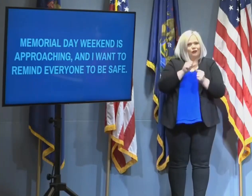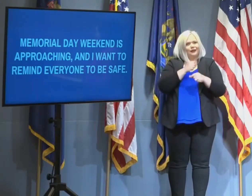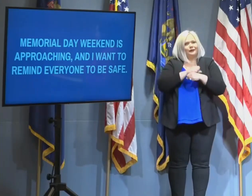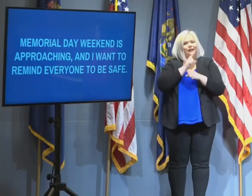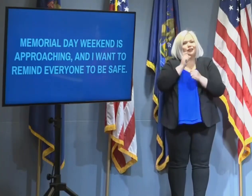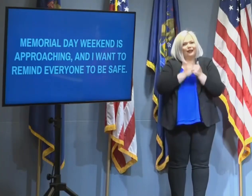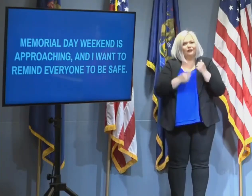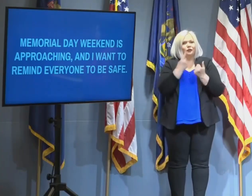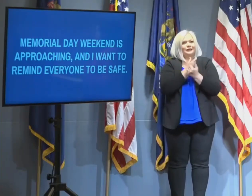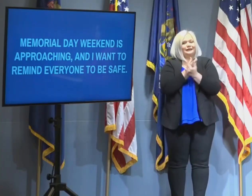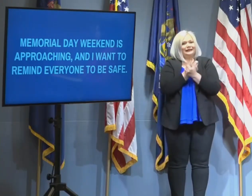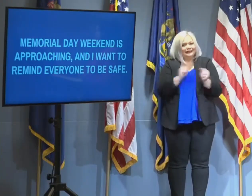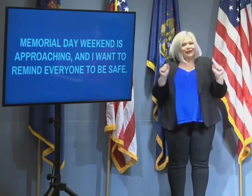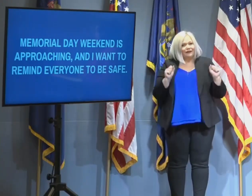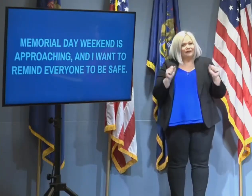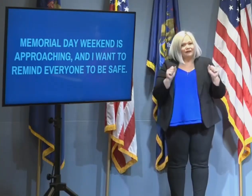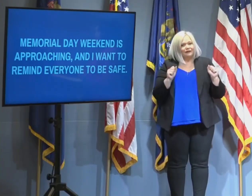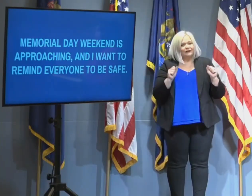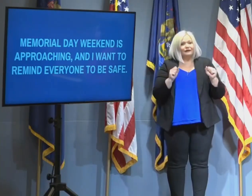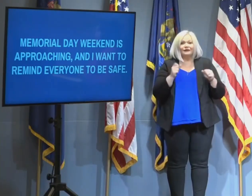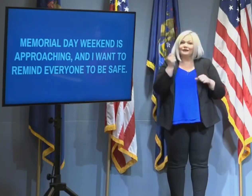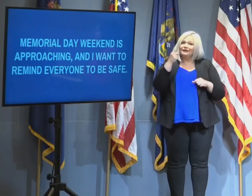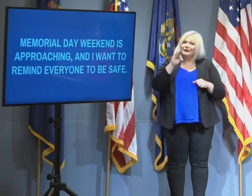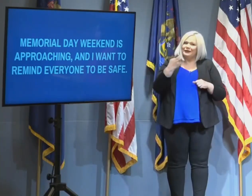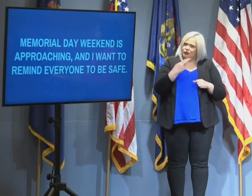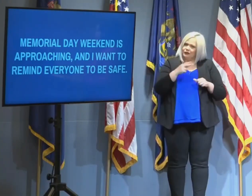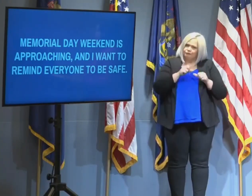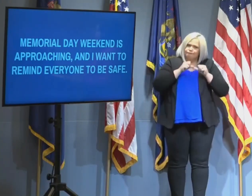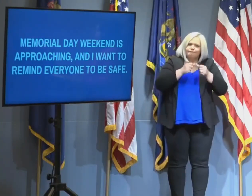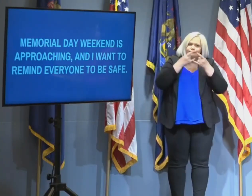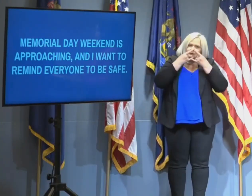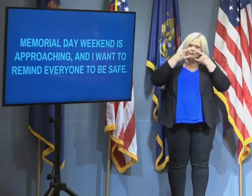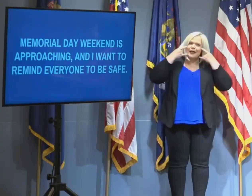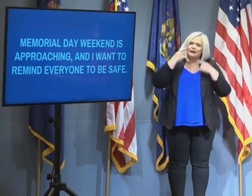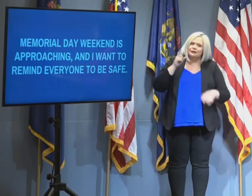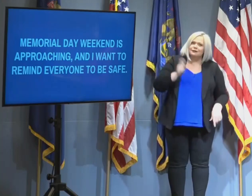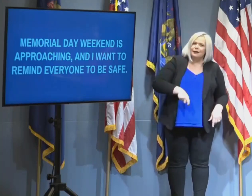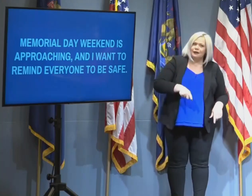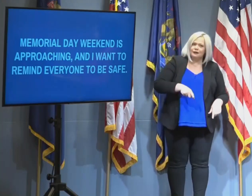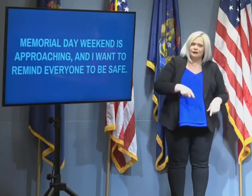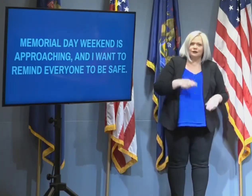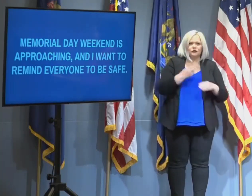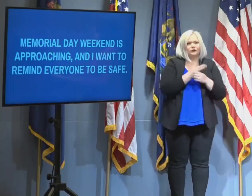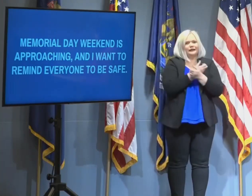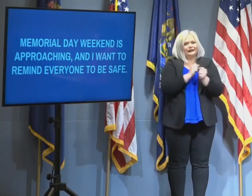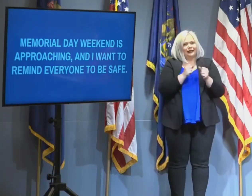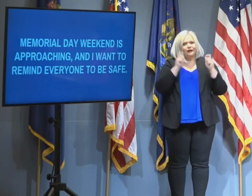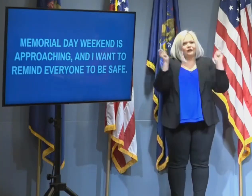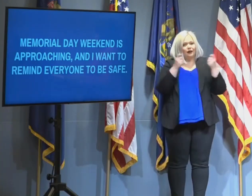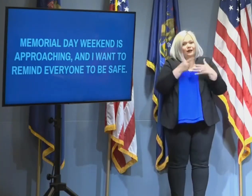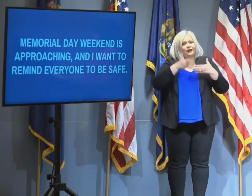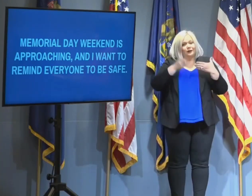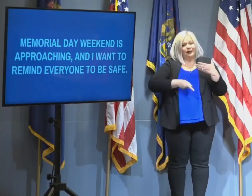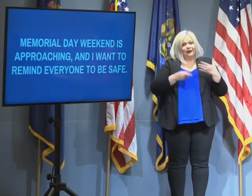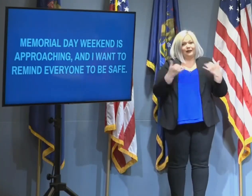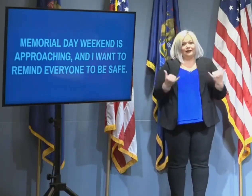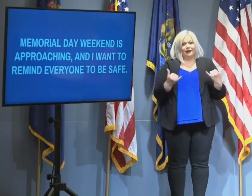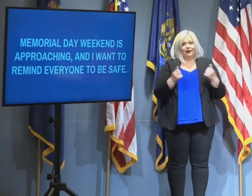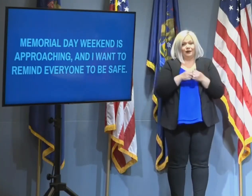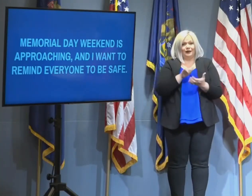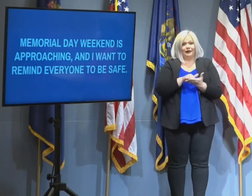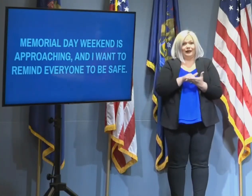mask up, Michigan. Keep your guard up. I hope that you have a safe holiday weekend. And with that,